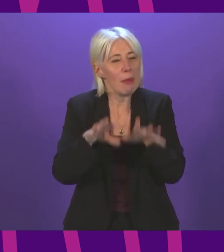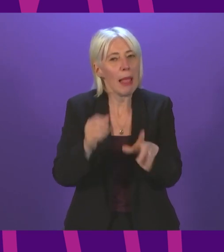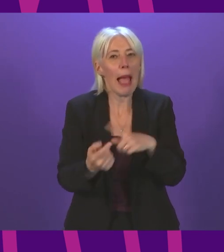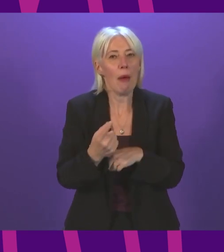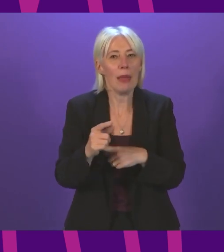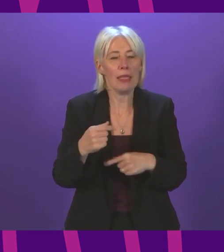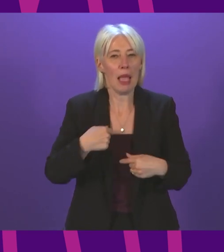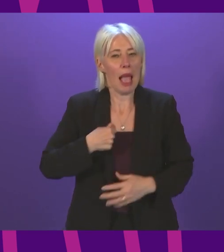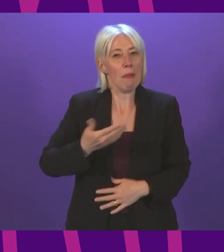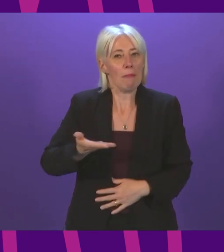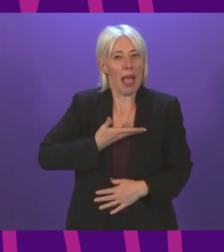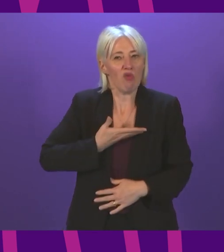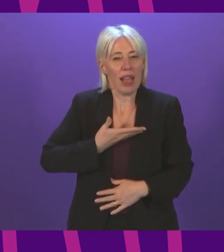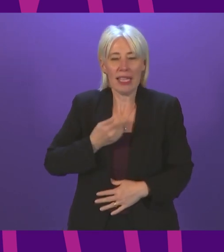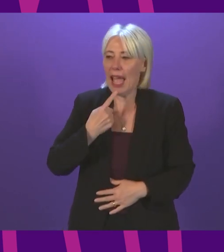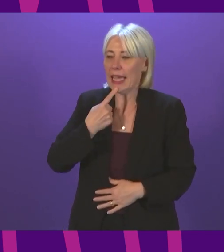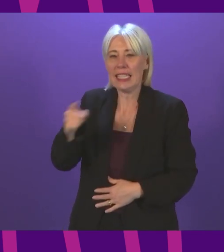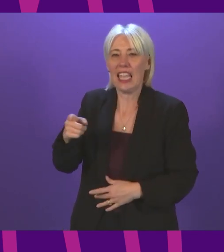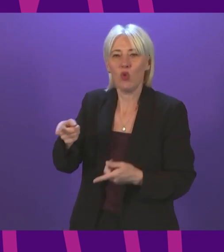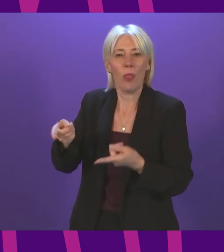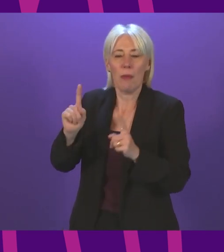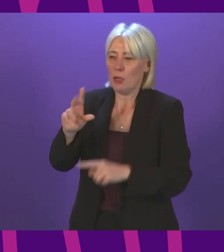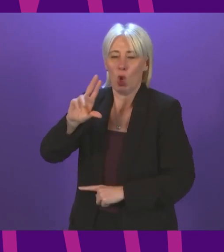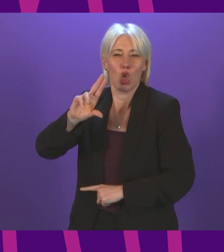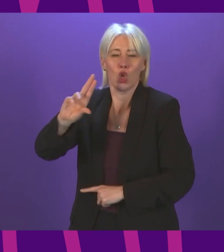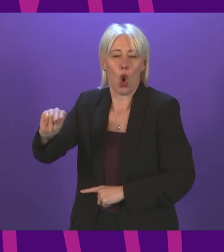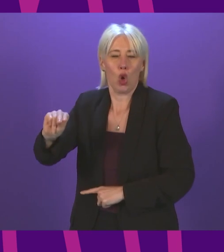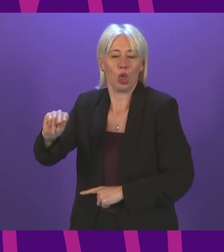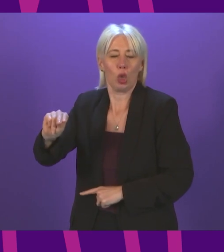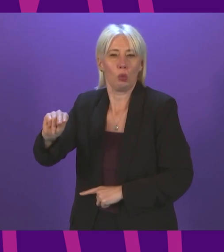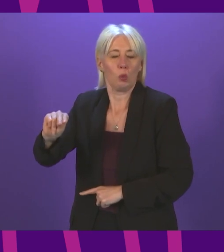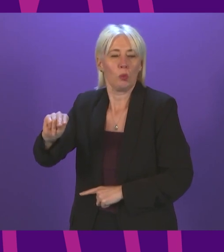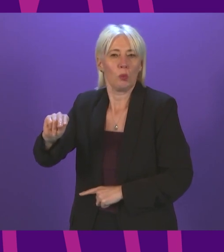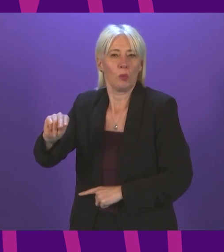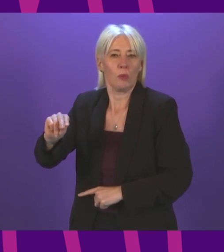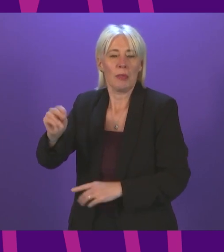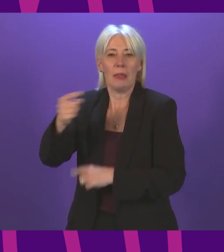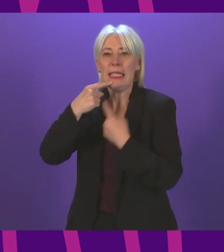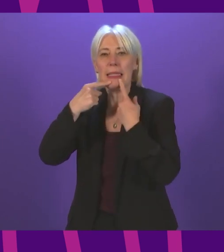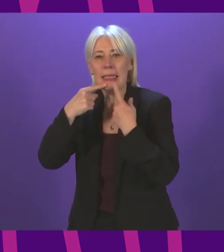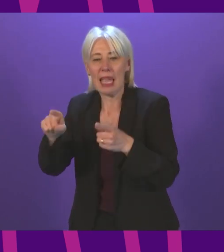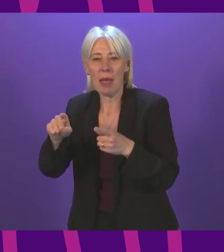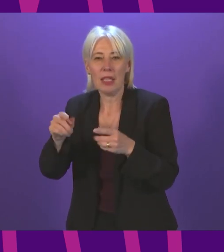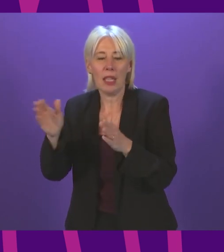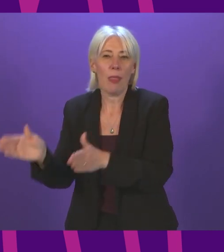not to allow the minister to deliver the statement, but to move straight to questions from members.